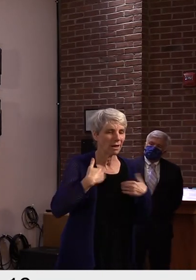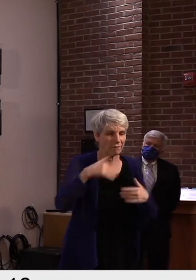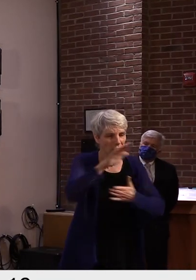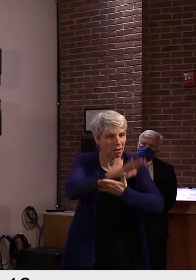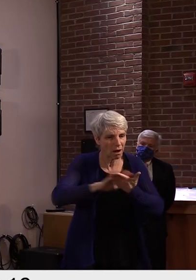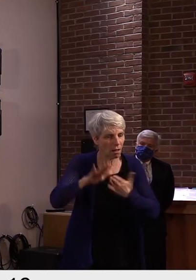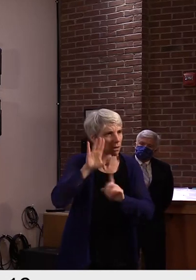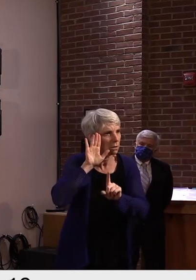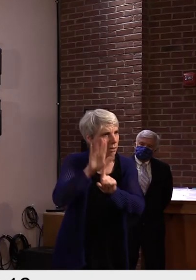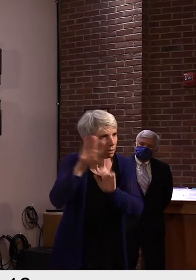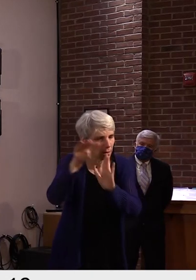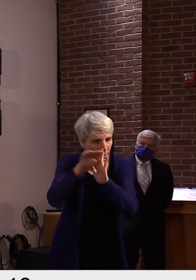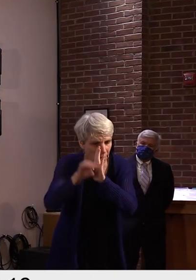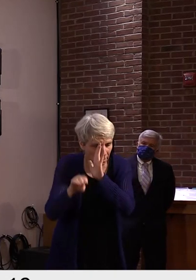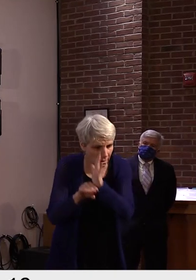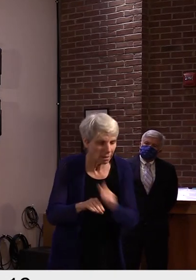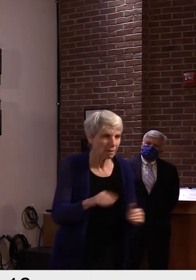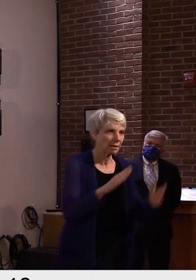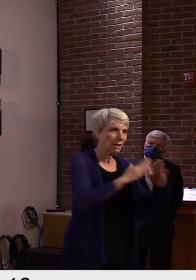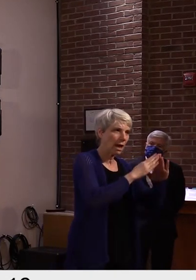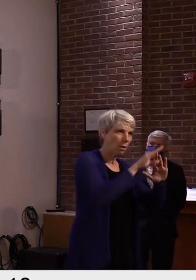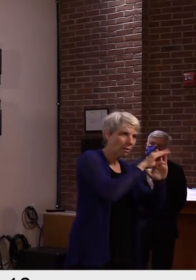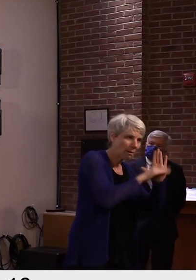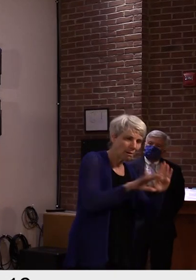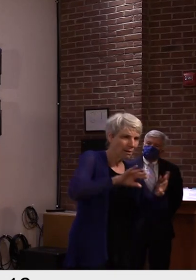rules are in place on both sides of that line.